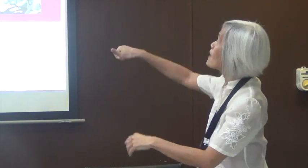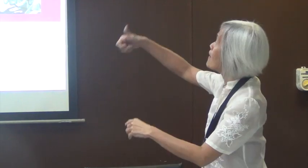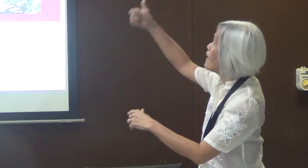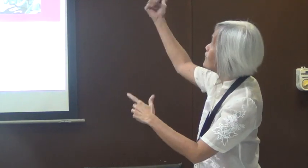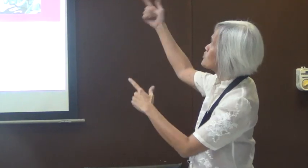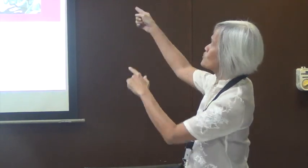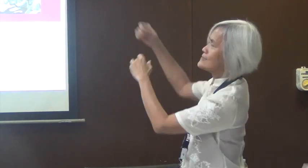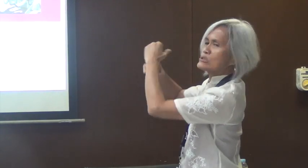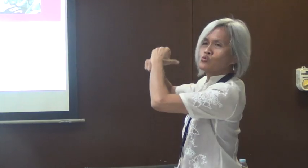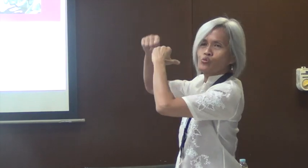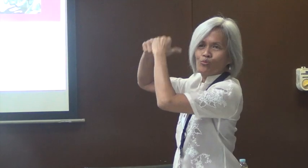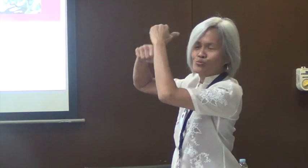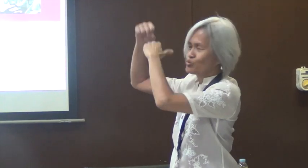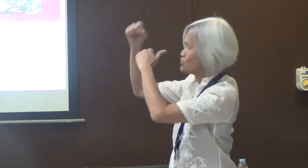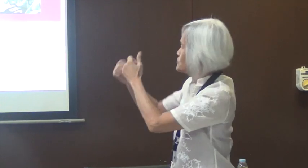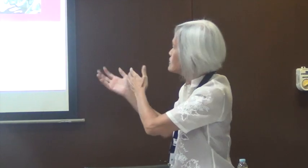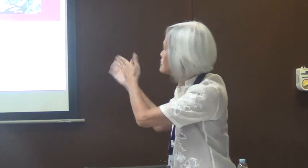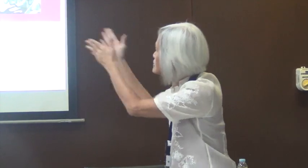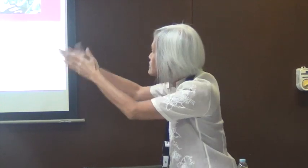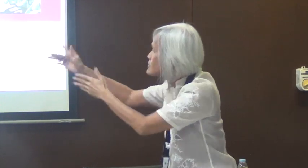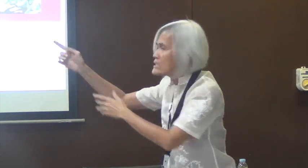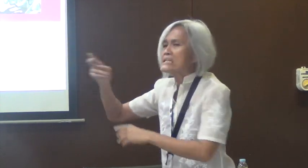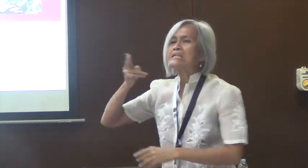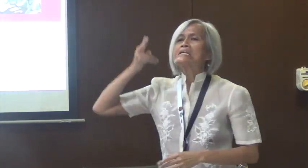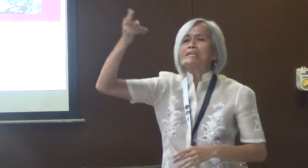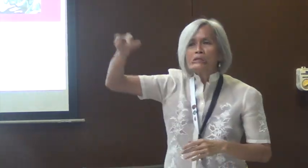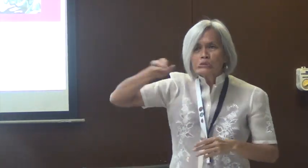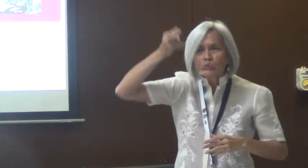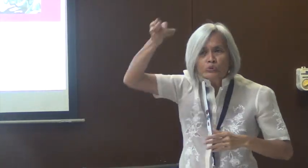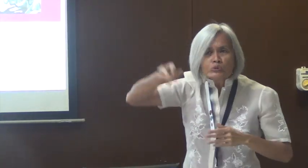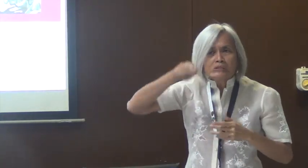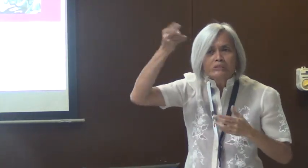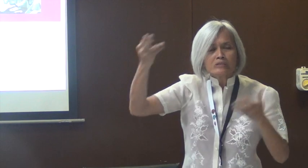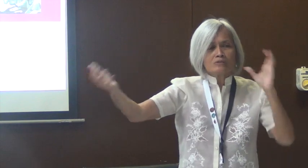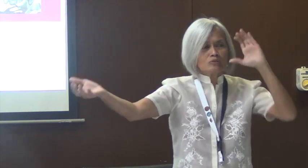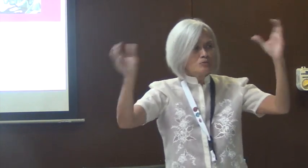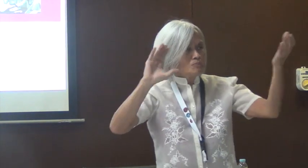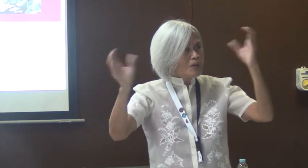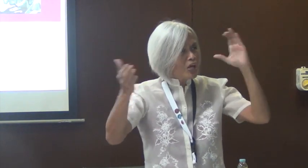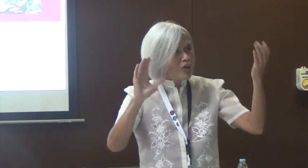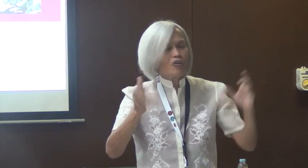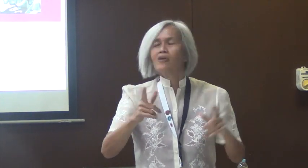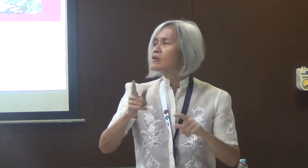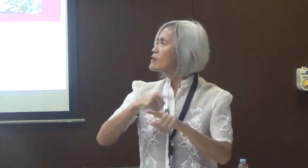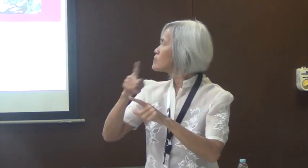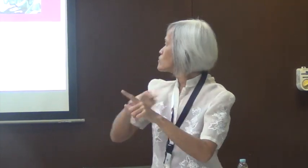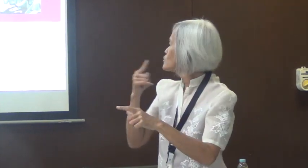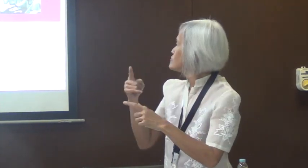different evidences, looking at structure, looking at history, comparing them,